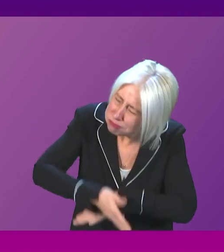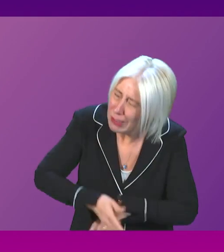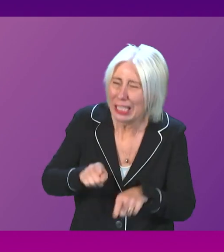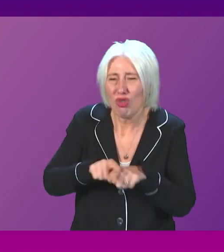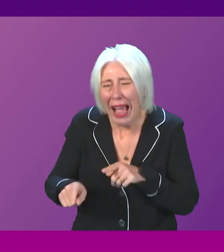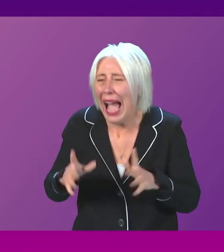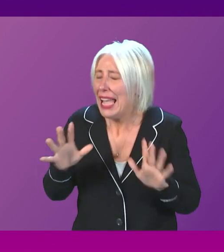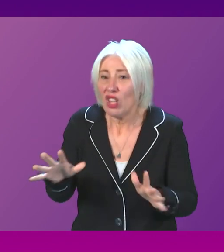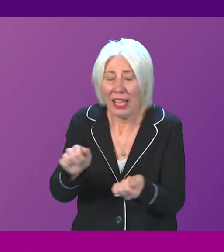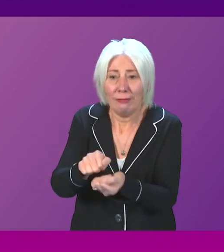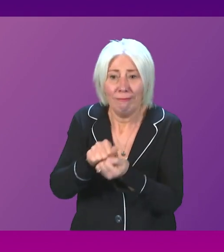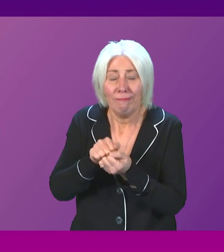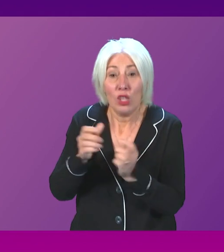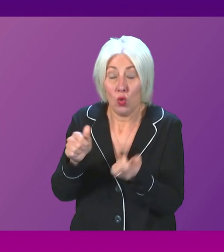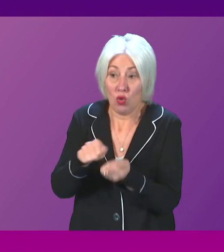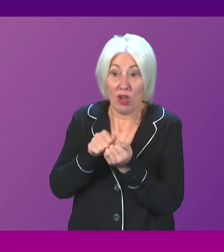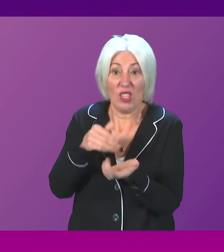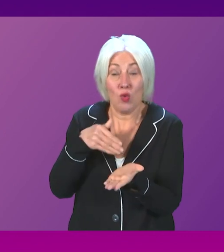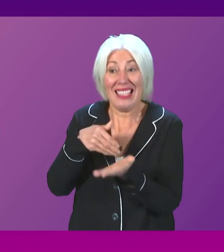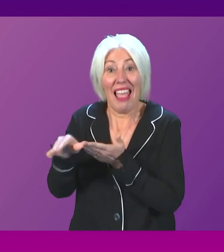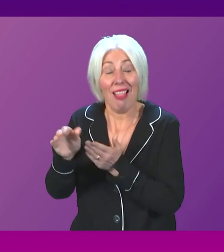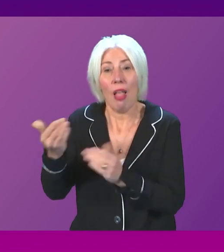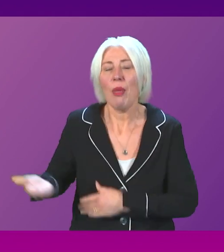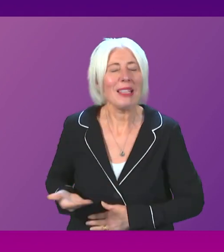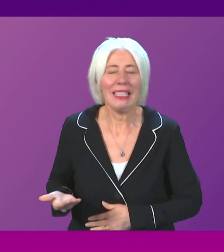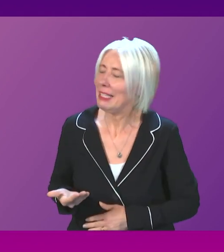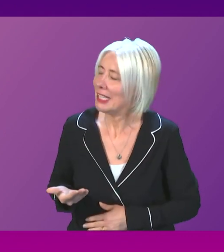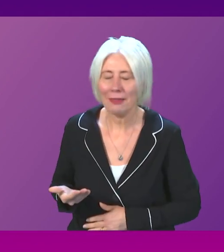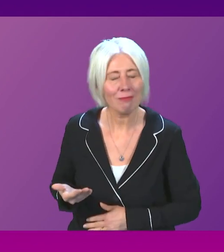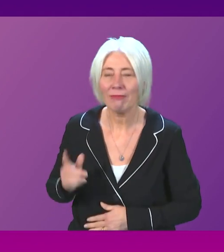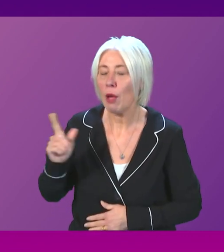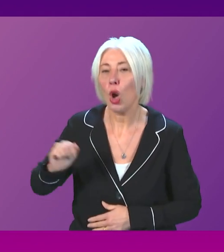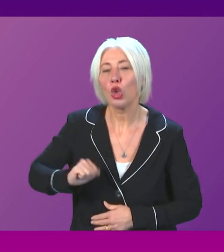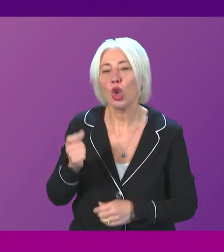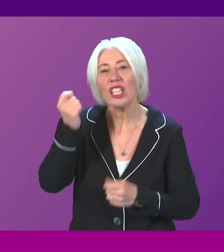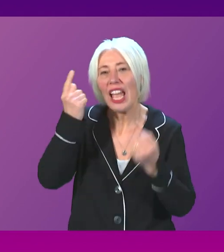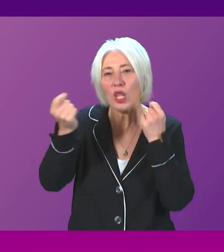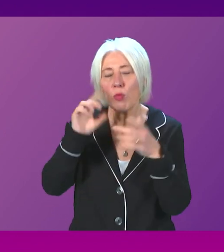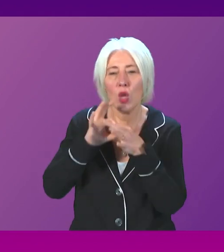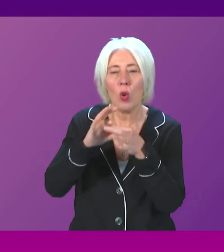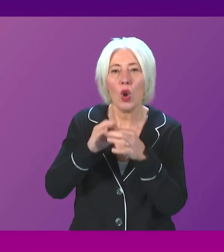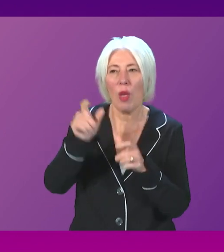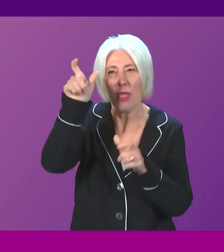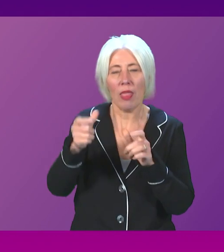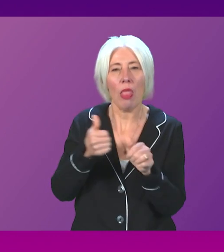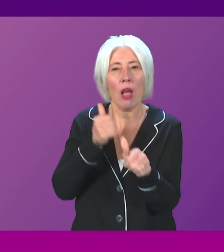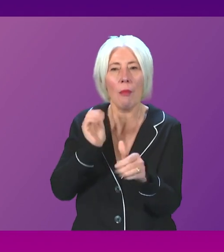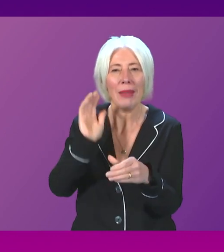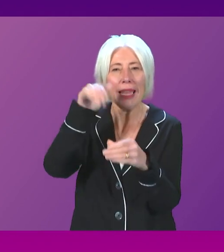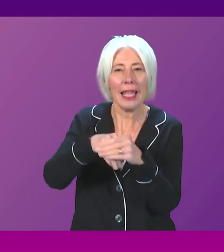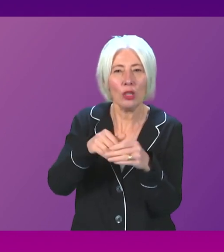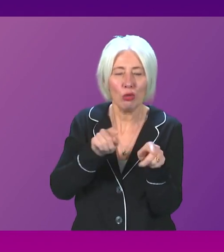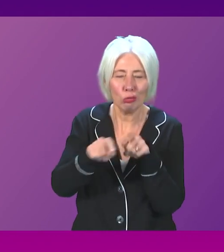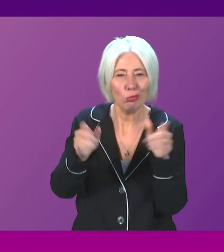possible to secure a sale of the business. Scottish Enterprise is working with administrators to understand possibilities for the business going